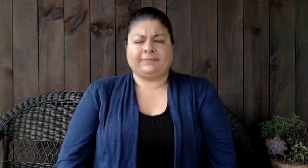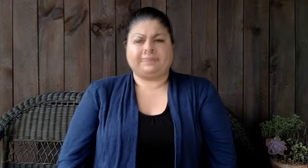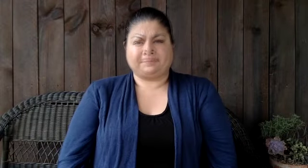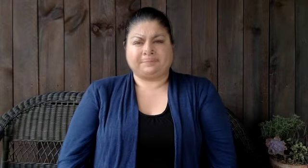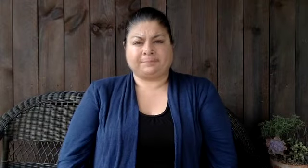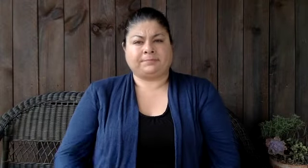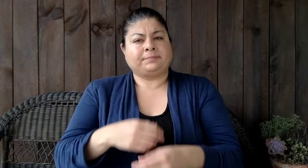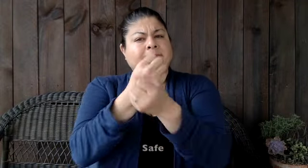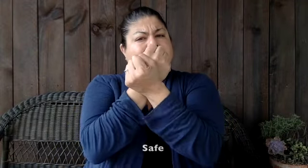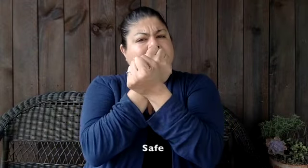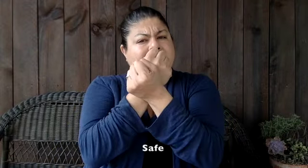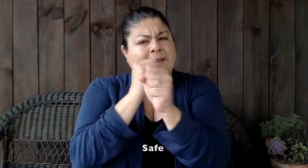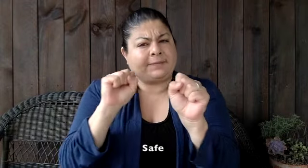safe, safe.